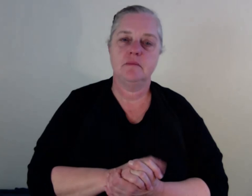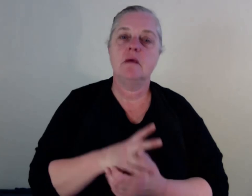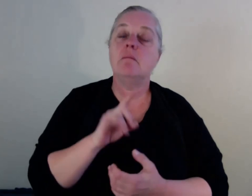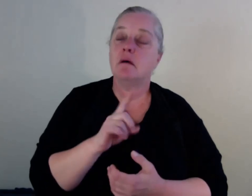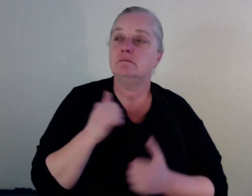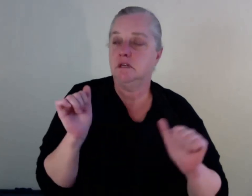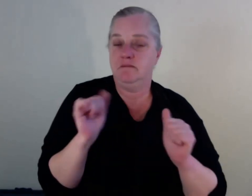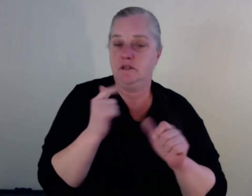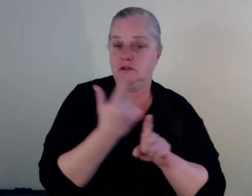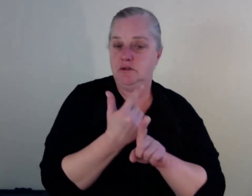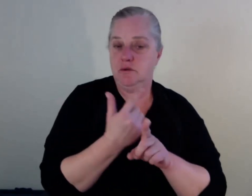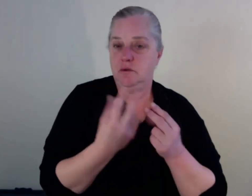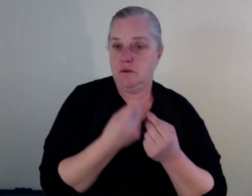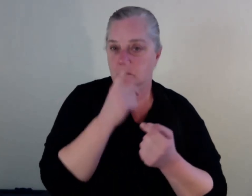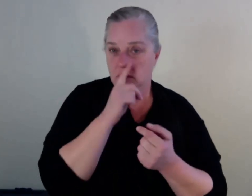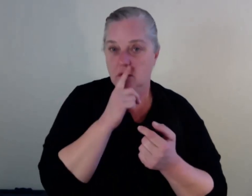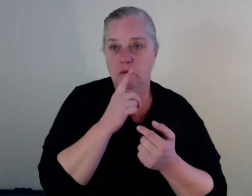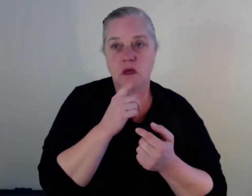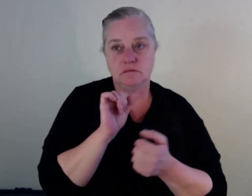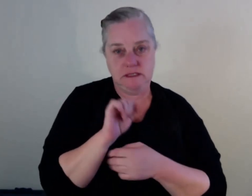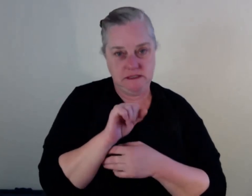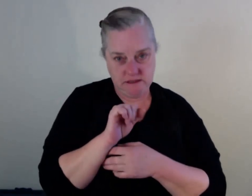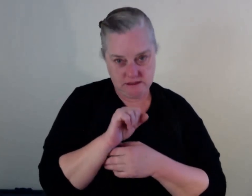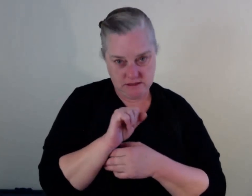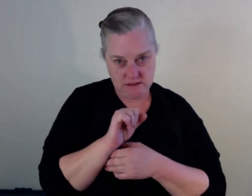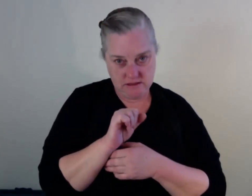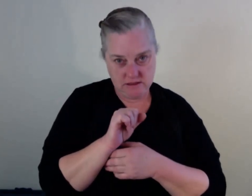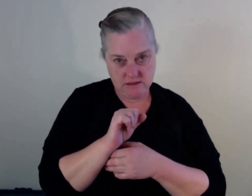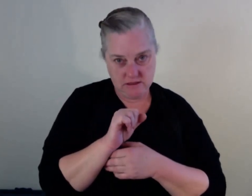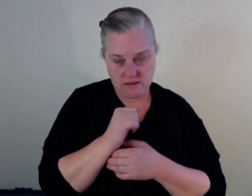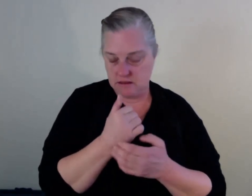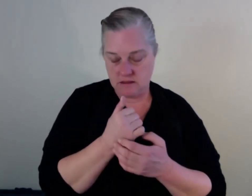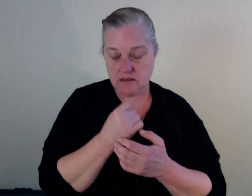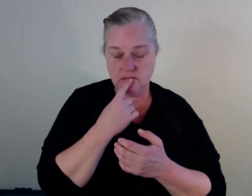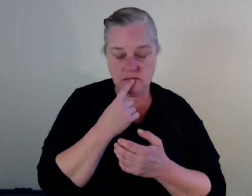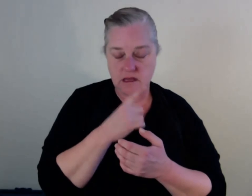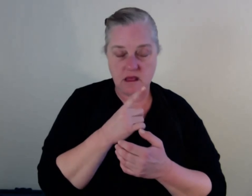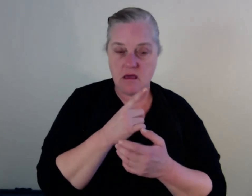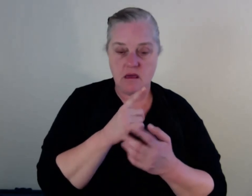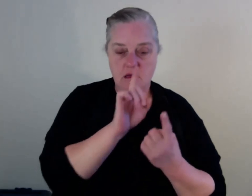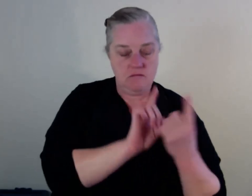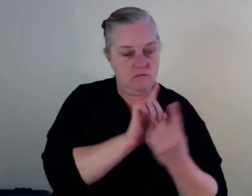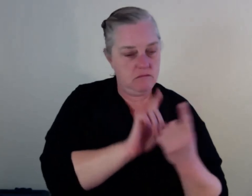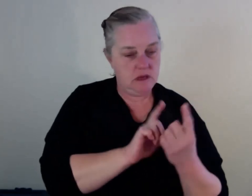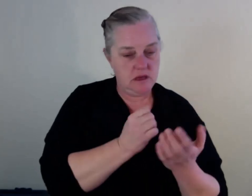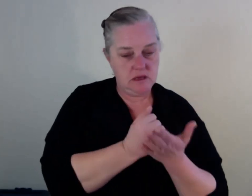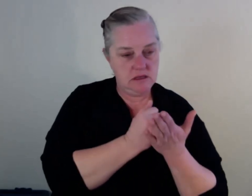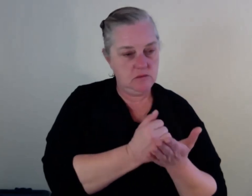they assisted and they felt quite welcome by having someone there who knows what